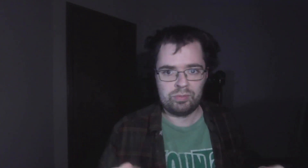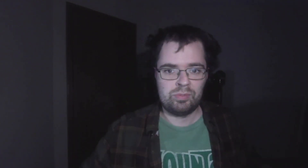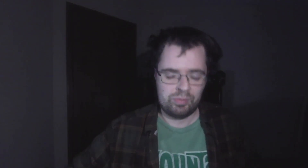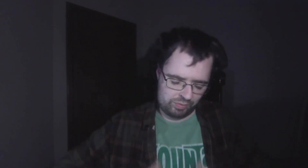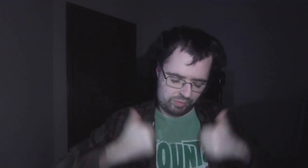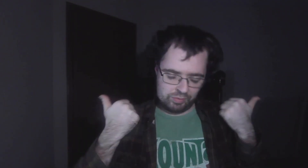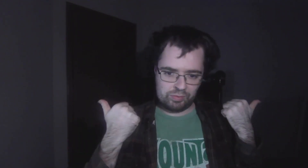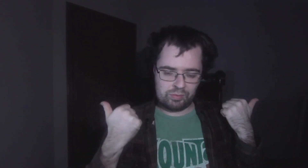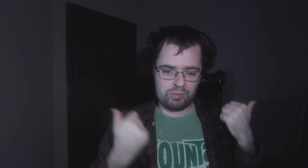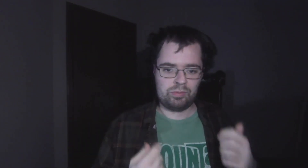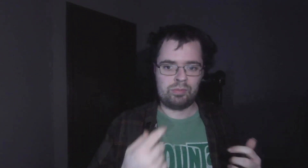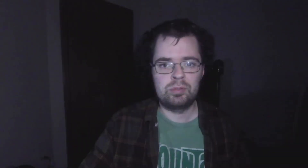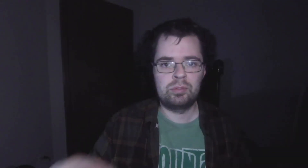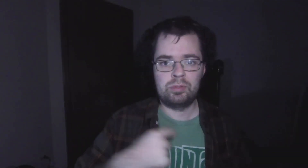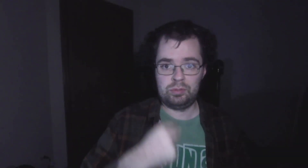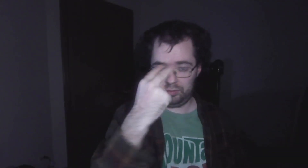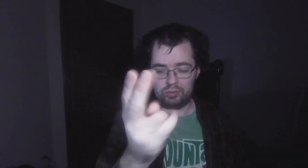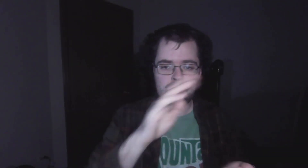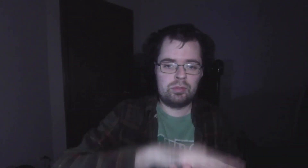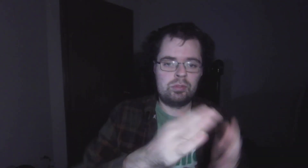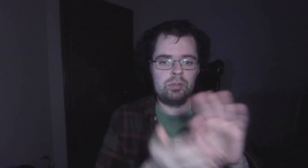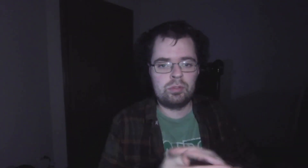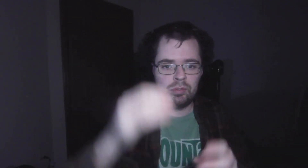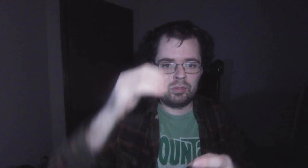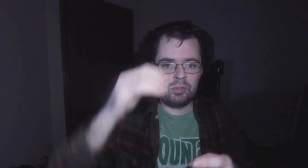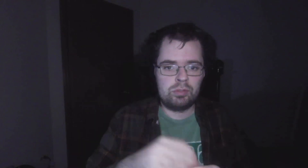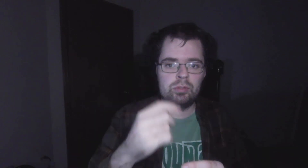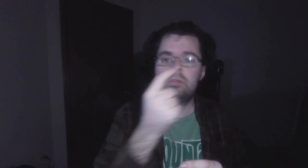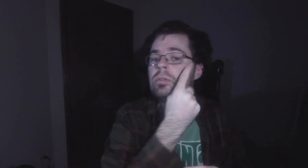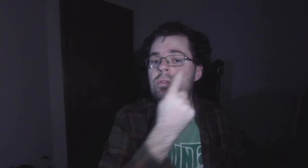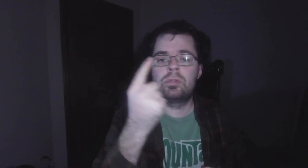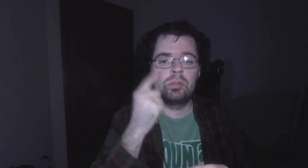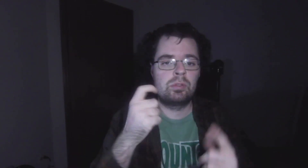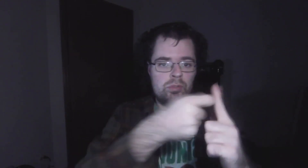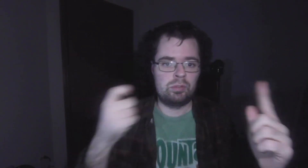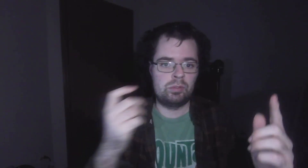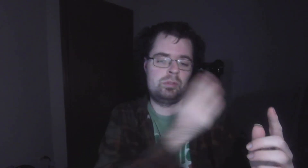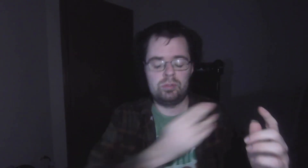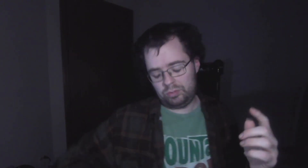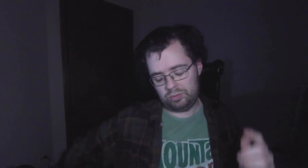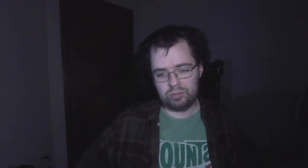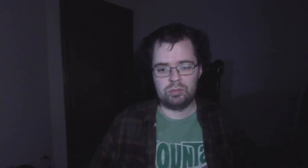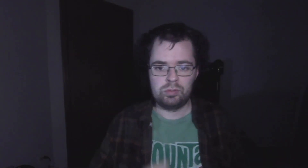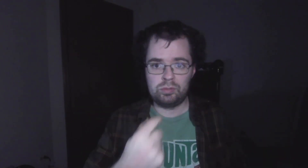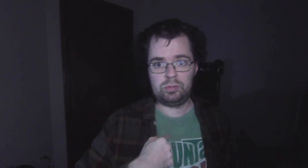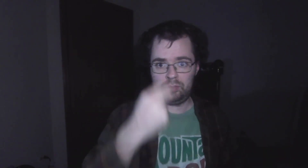see life. I see peace in the eyes of a king. I see